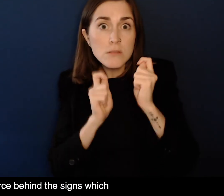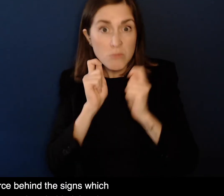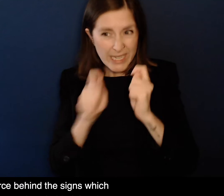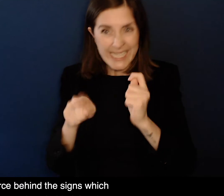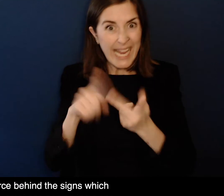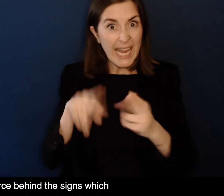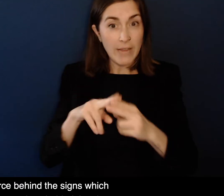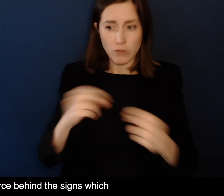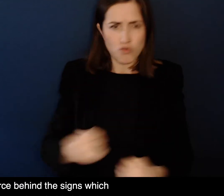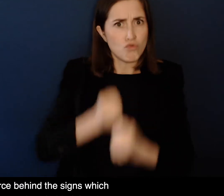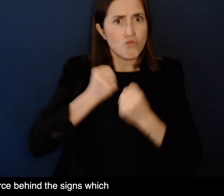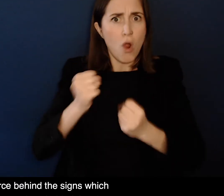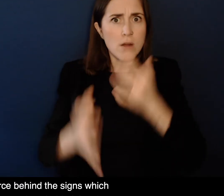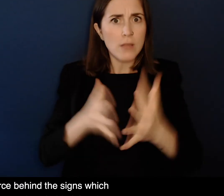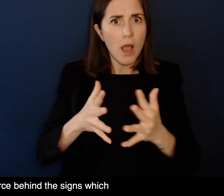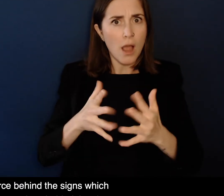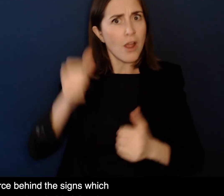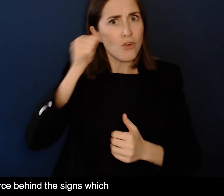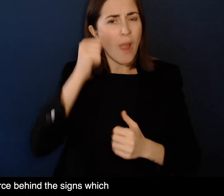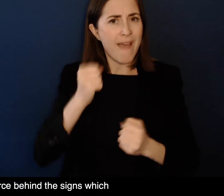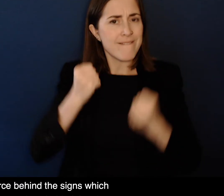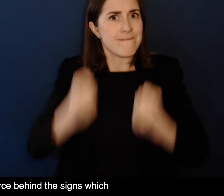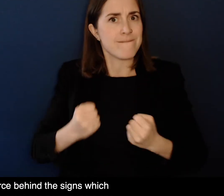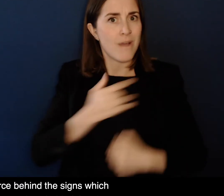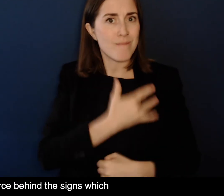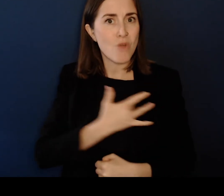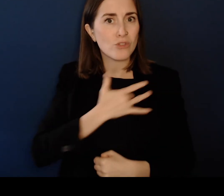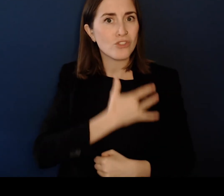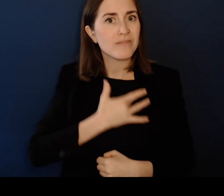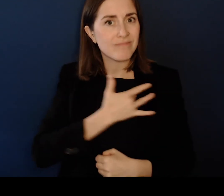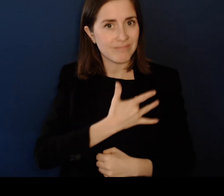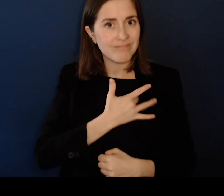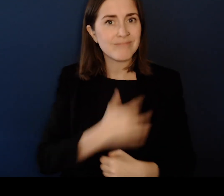force behind the signs Which helps to convey the emotions behind the signs